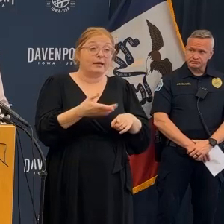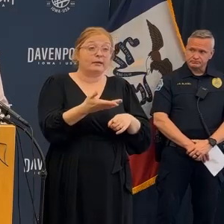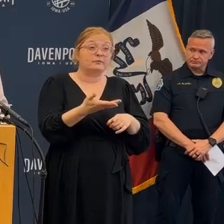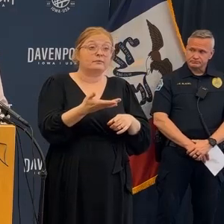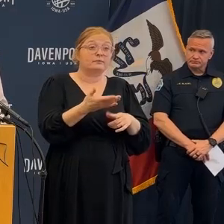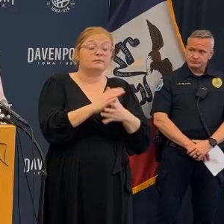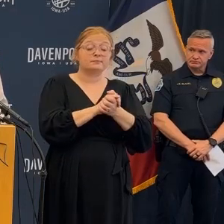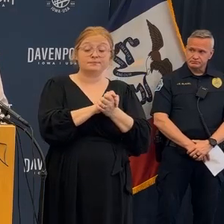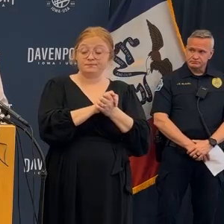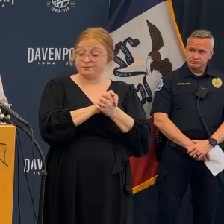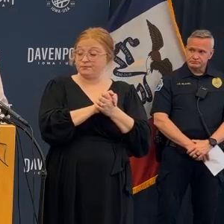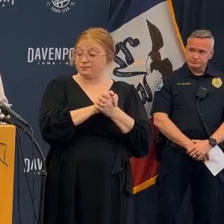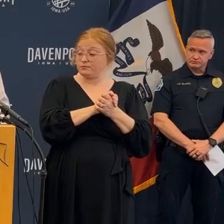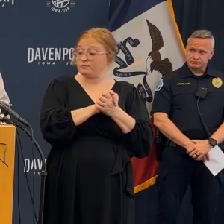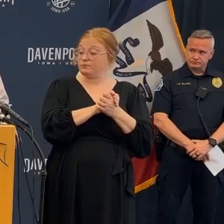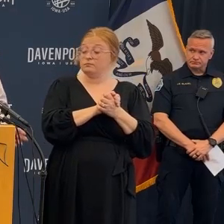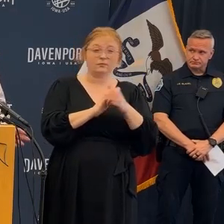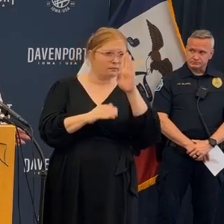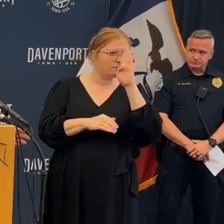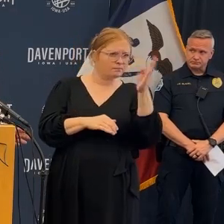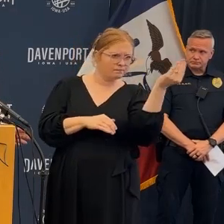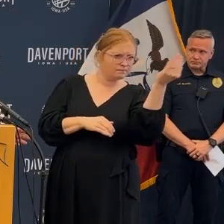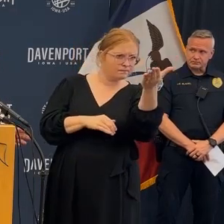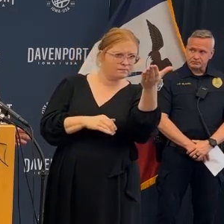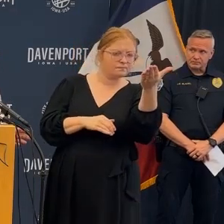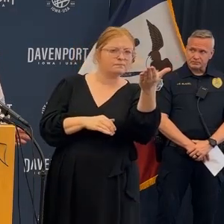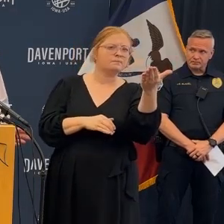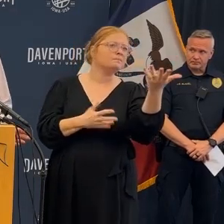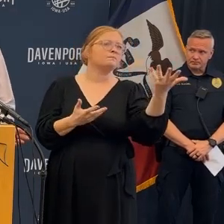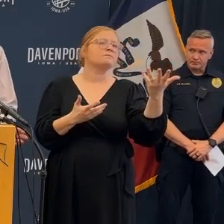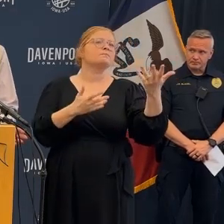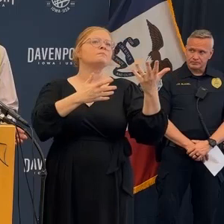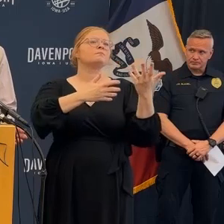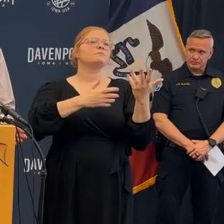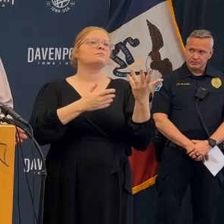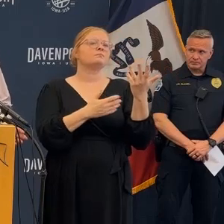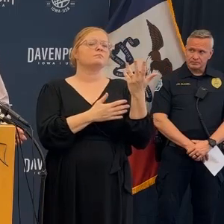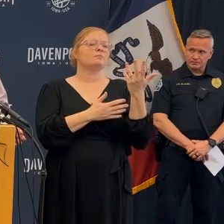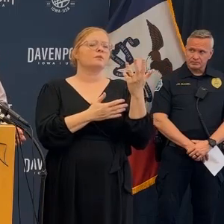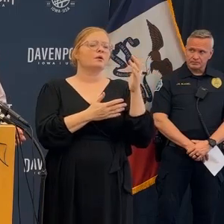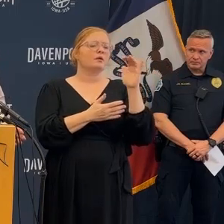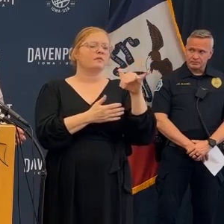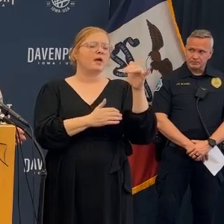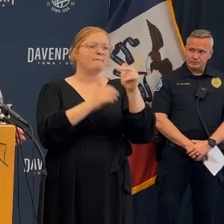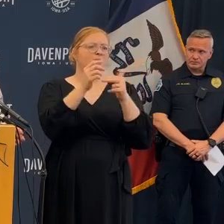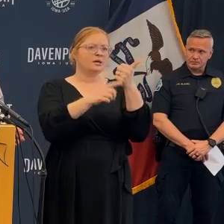go over a little bit about the building and what's going on with that.